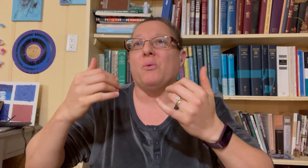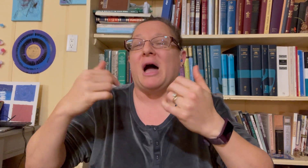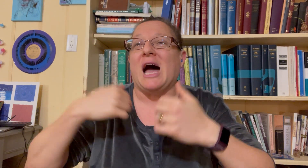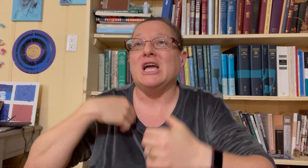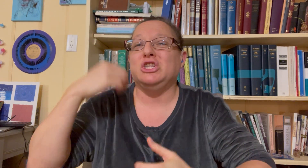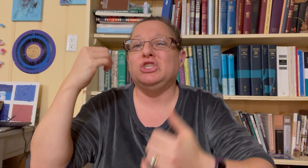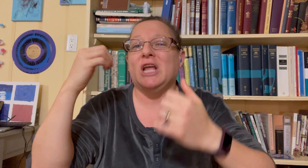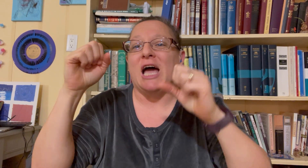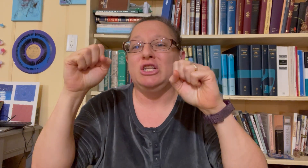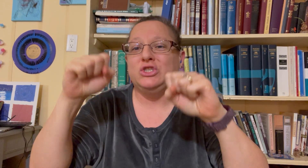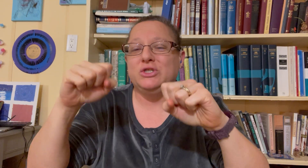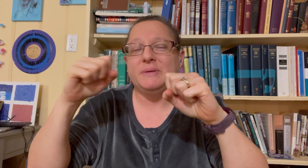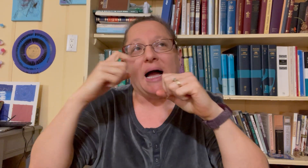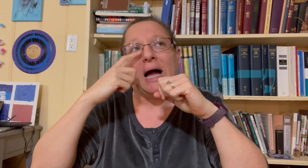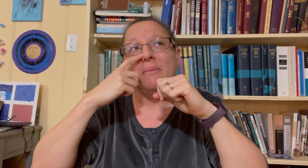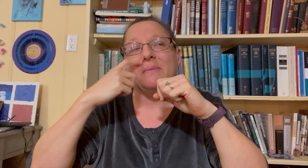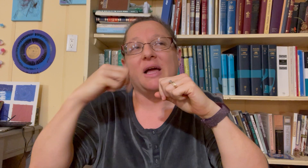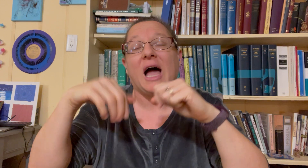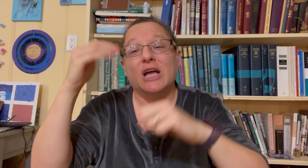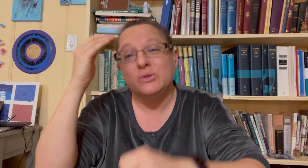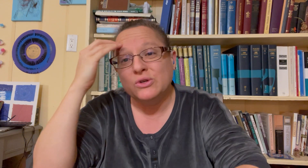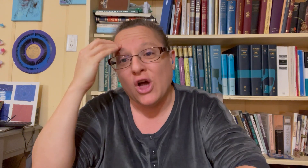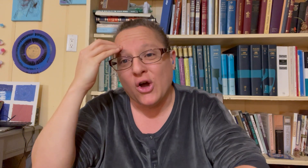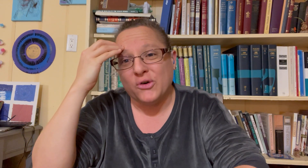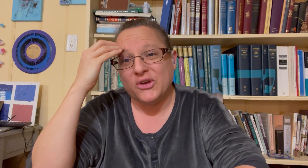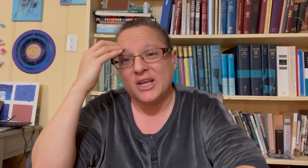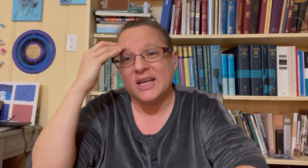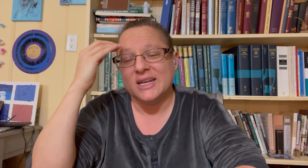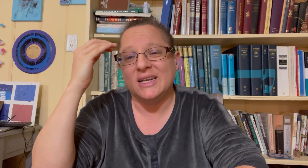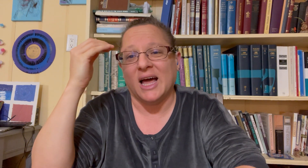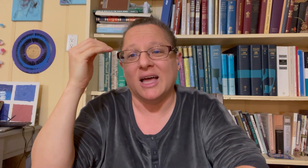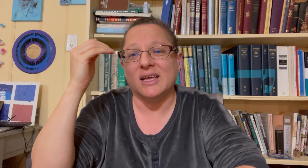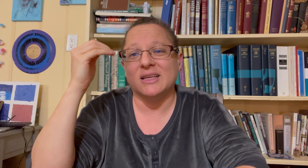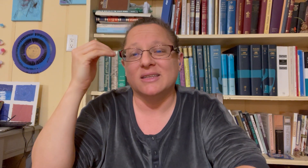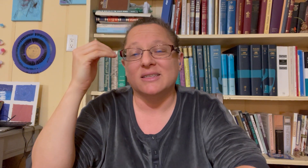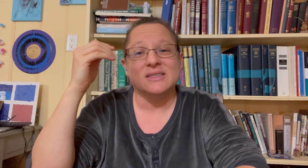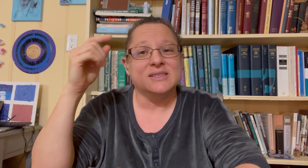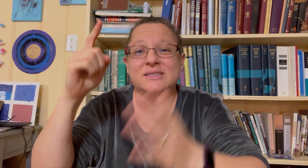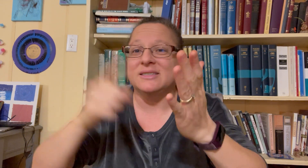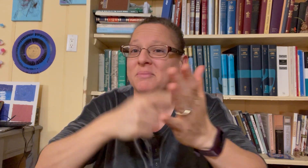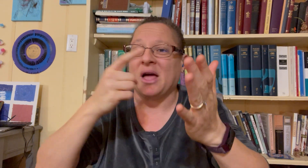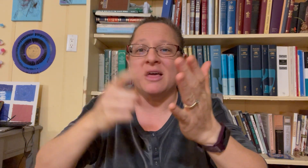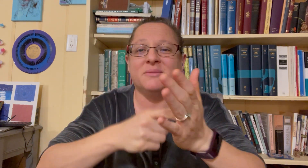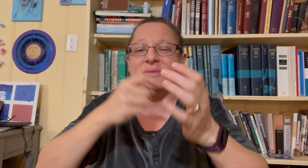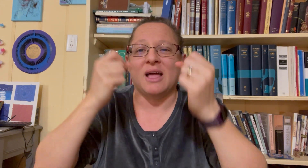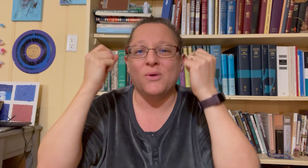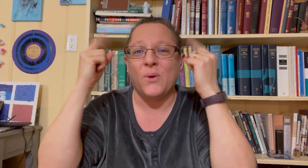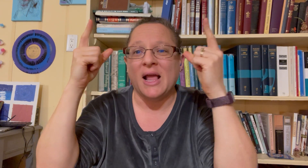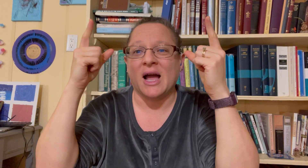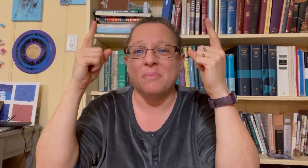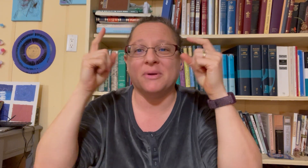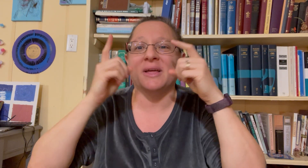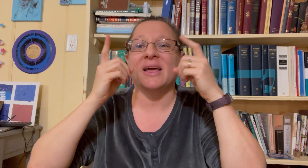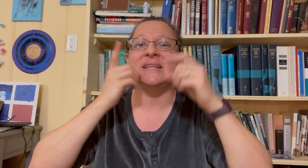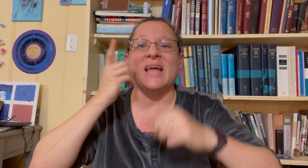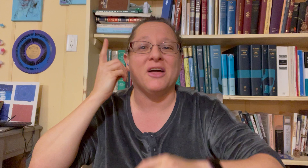I I um I do know that sometimes I wake up deaf